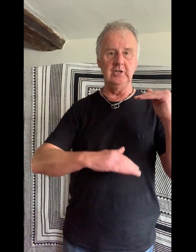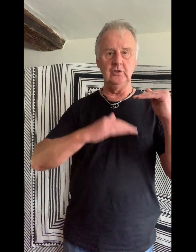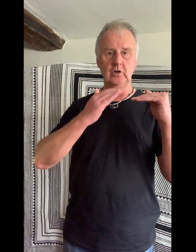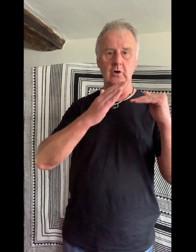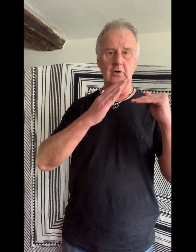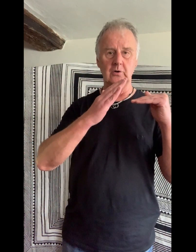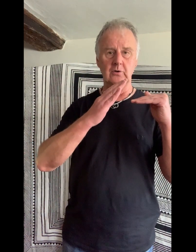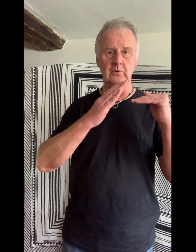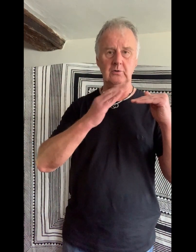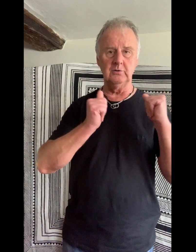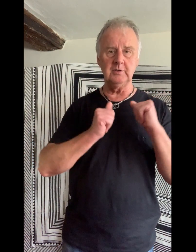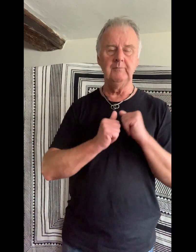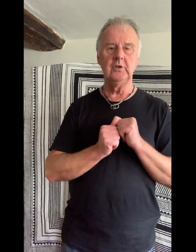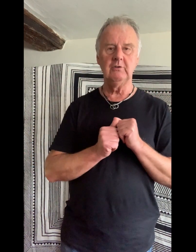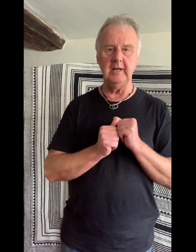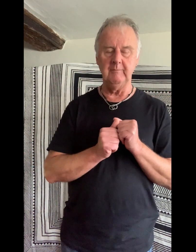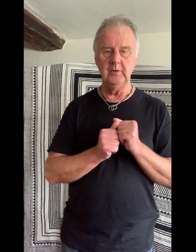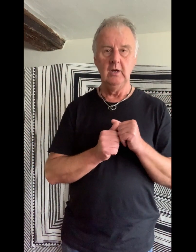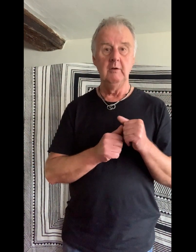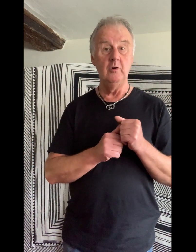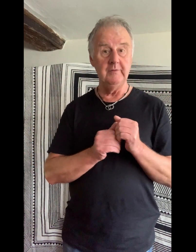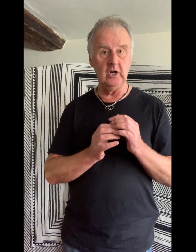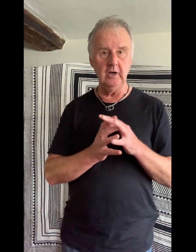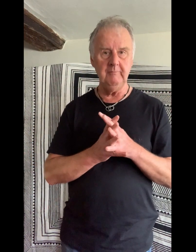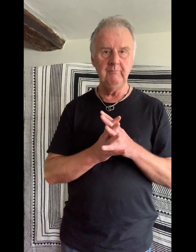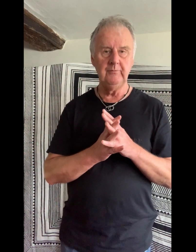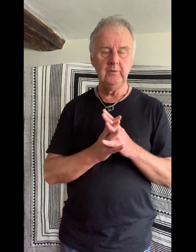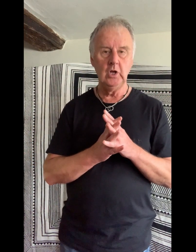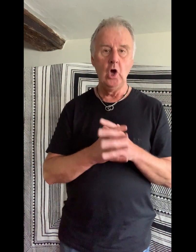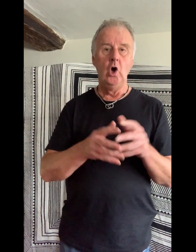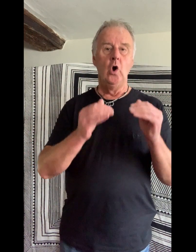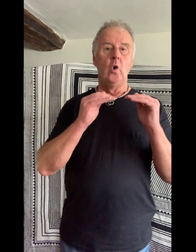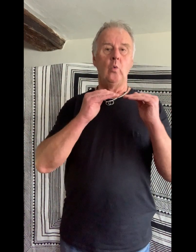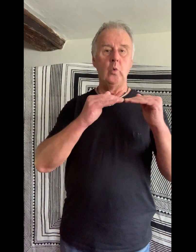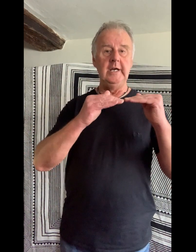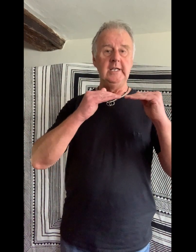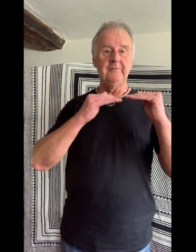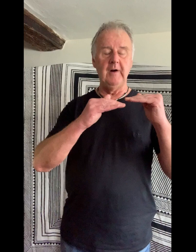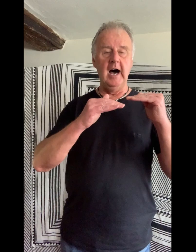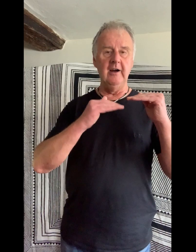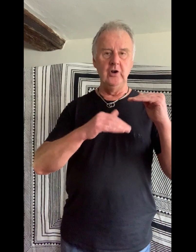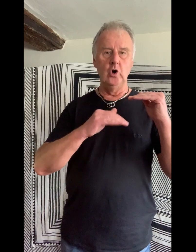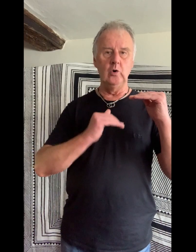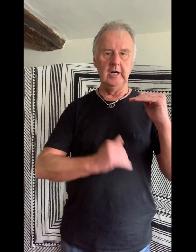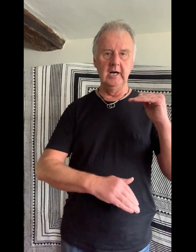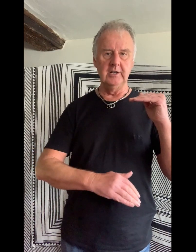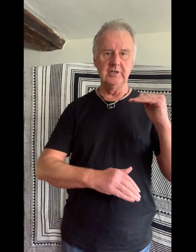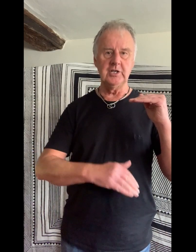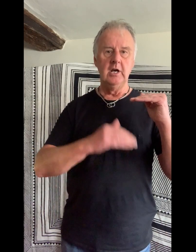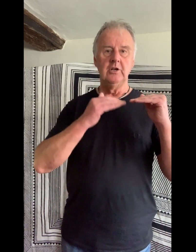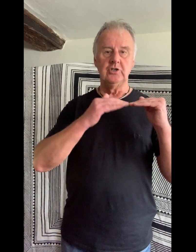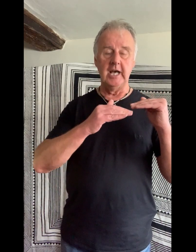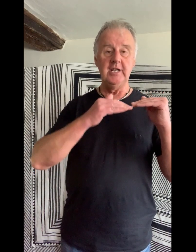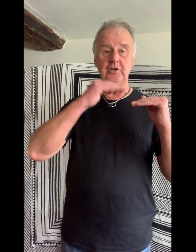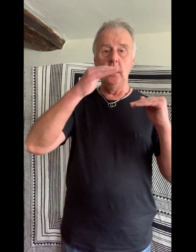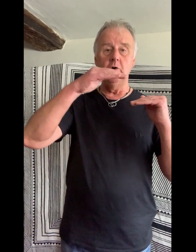gold. Great. Moving on. We'd fire no guns. Shed no